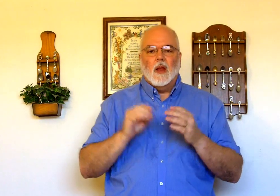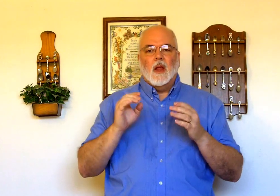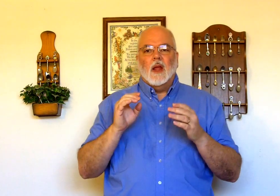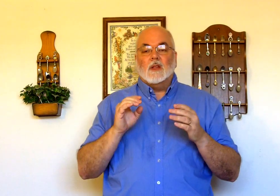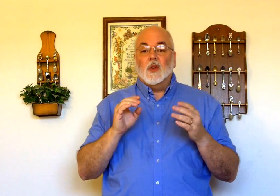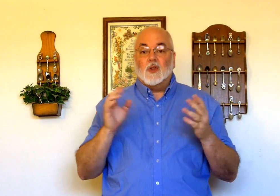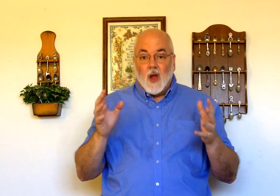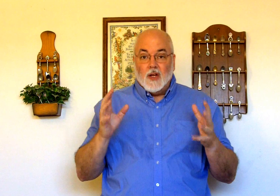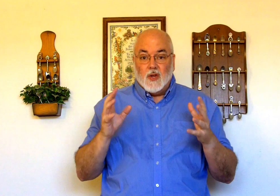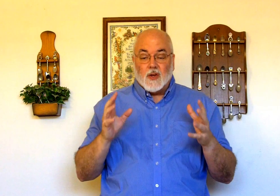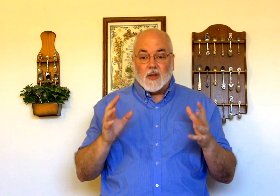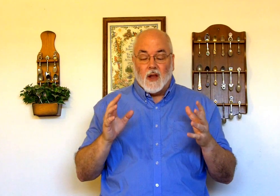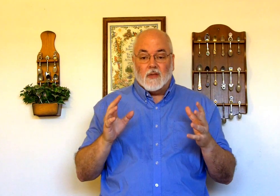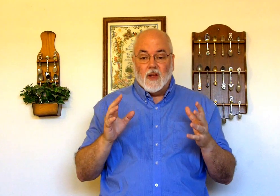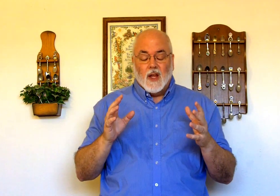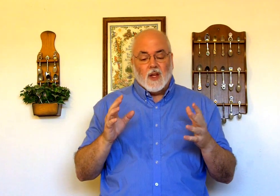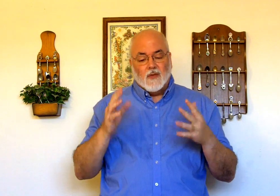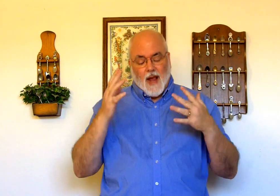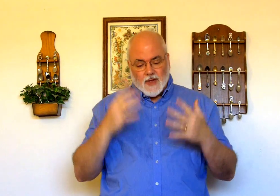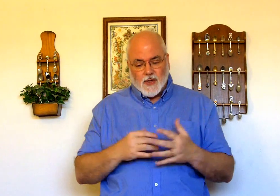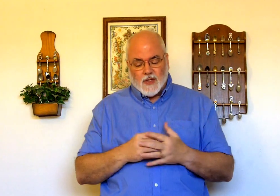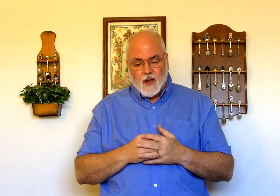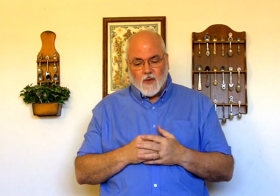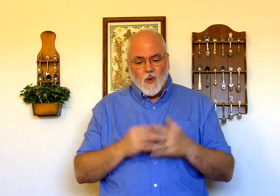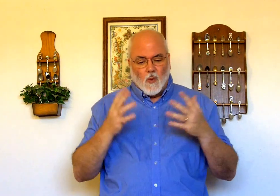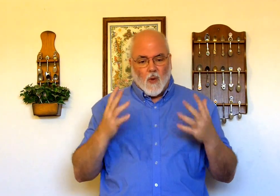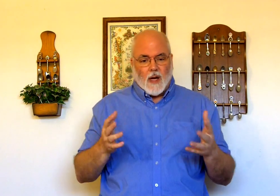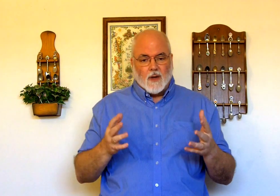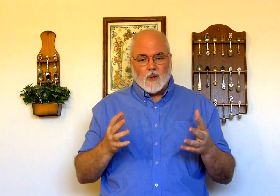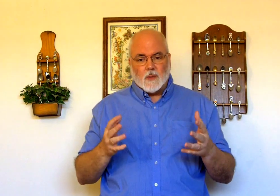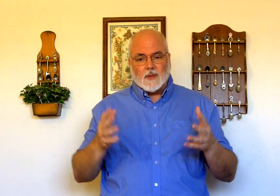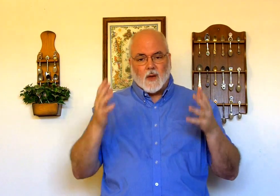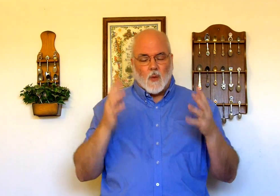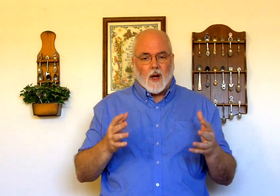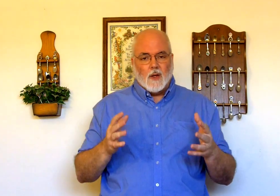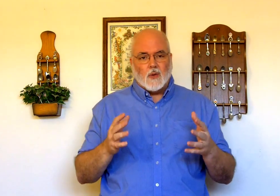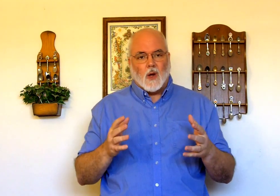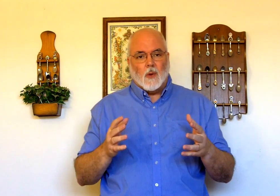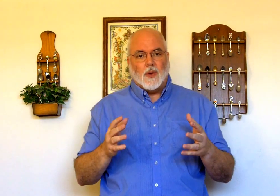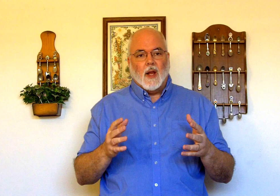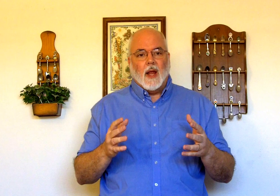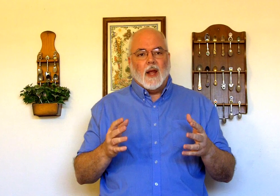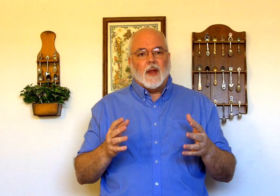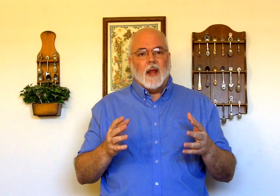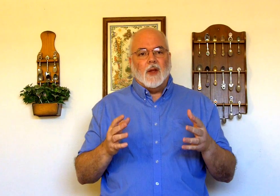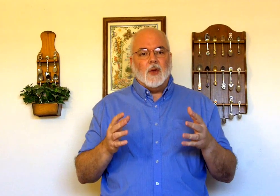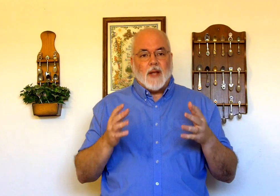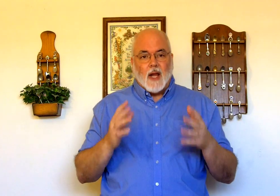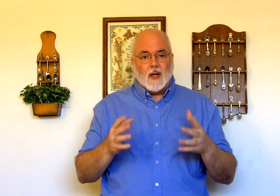so you're talking to yourself you've asked yourself why are you so upset why are you troubled and then you're telling